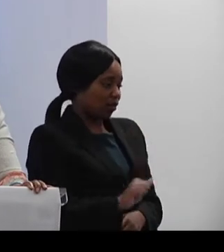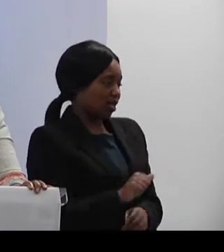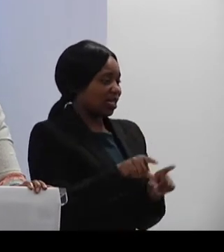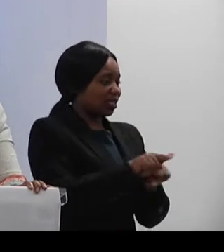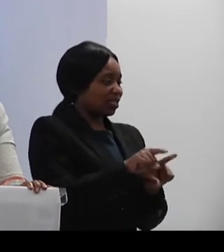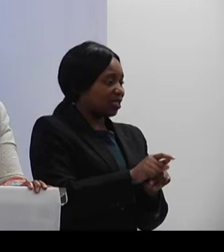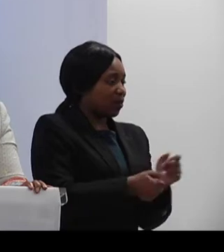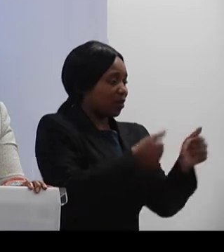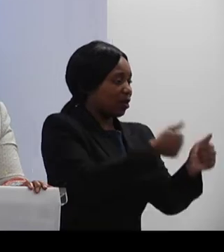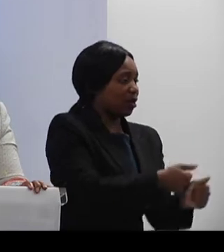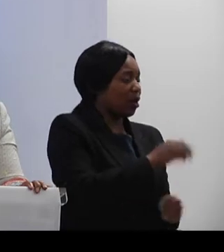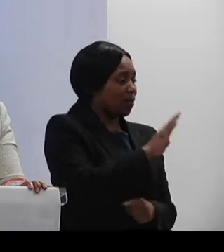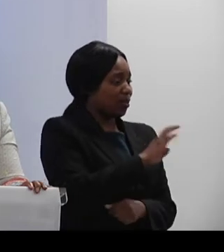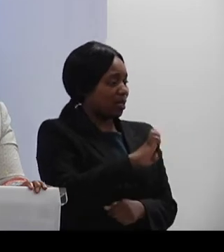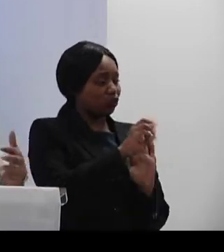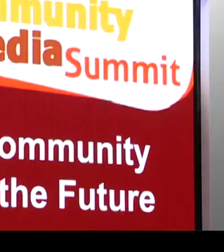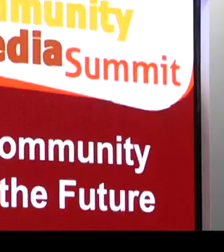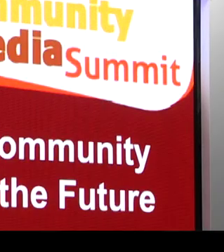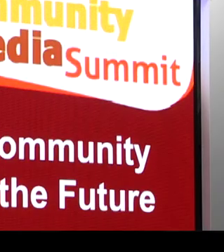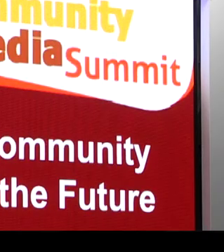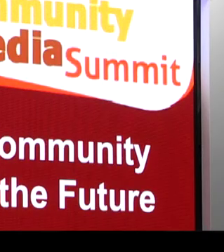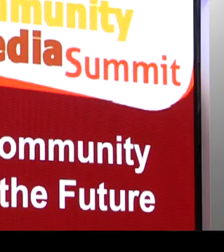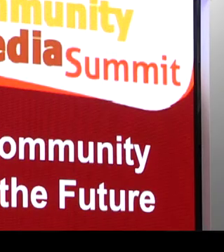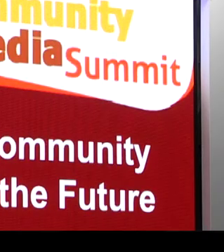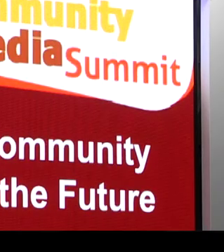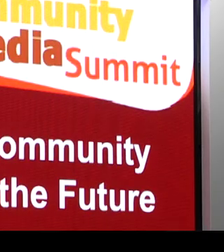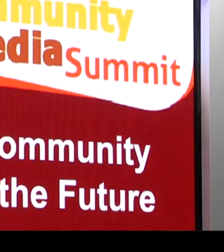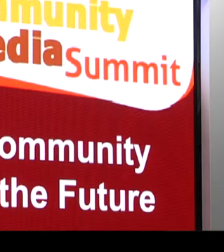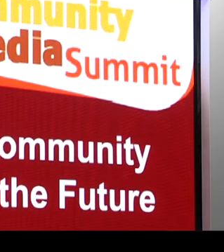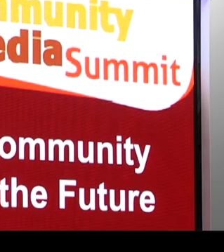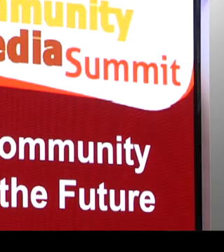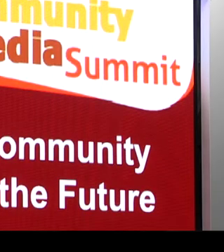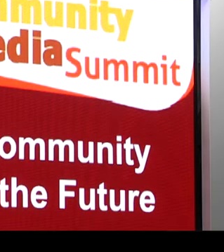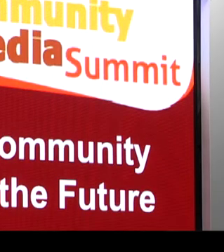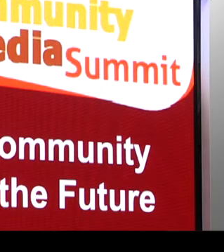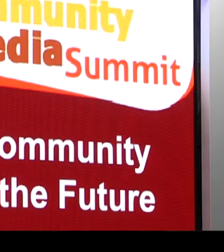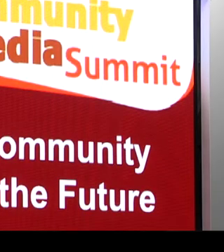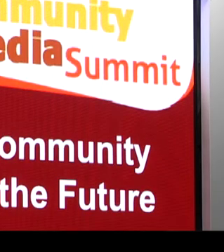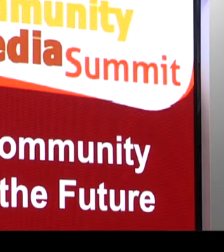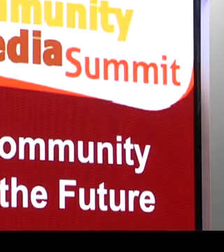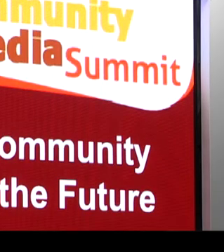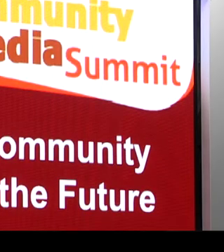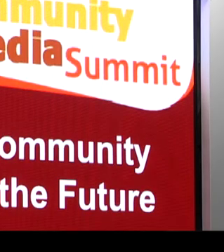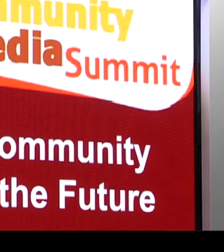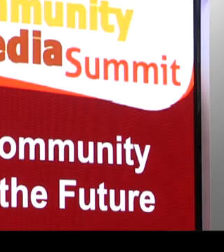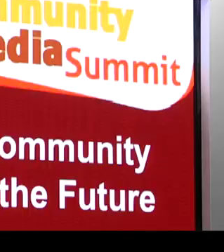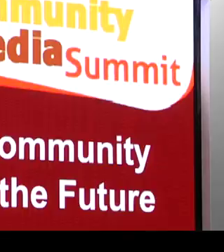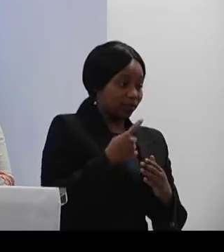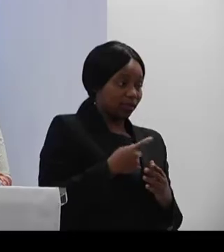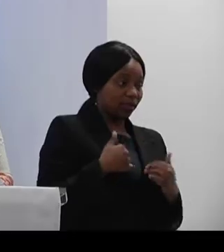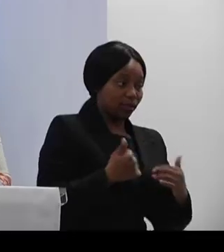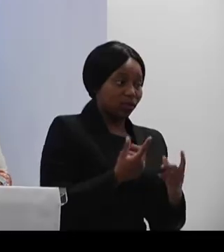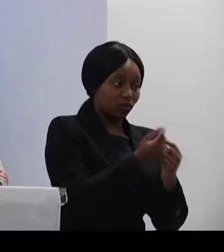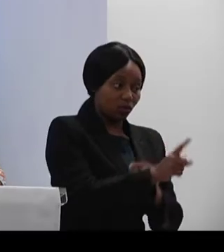BEE policy of 2003. So, what is to be done? What we have to do is to first